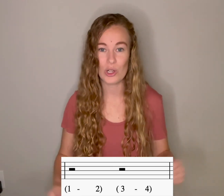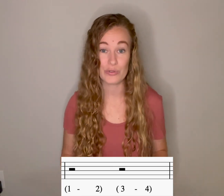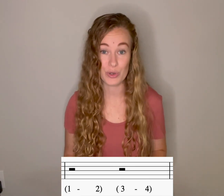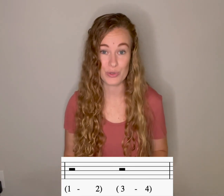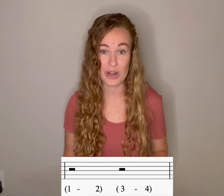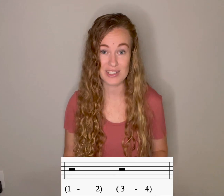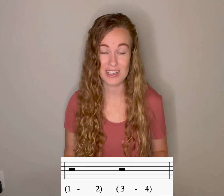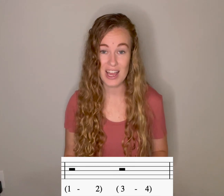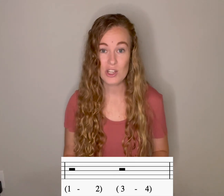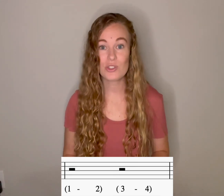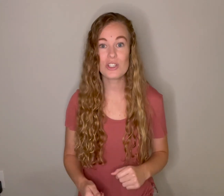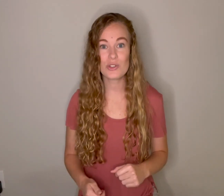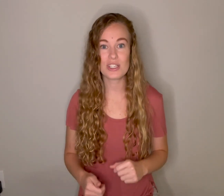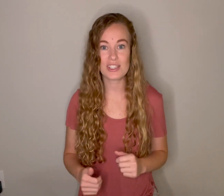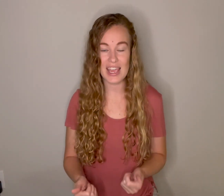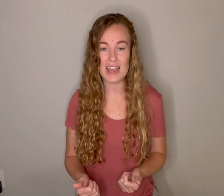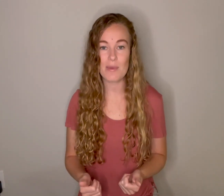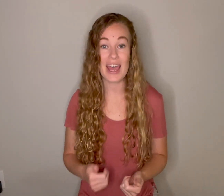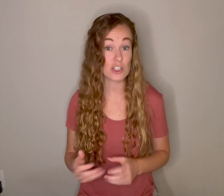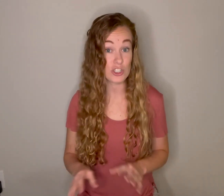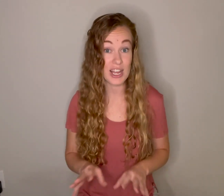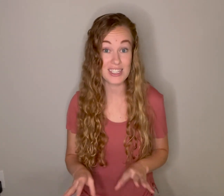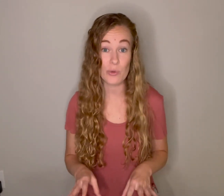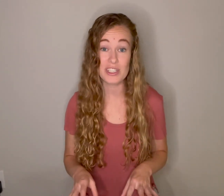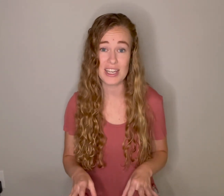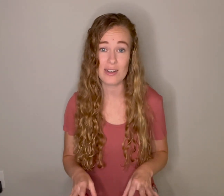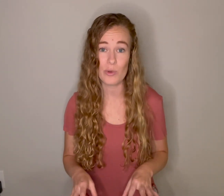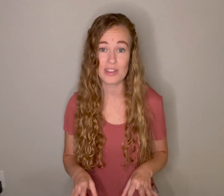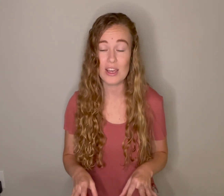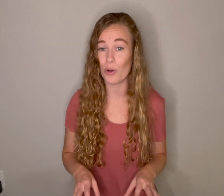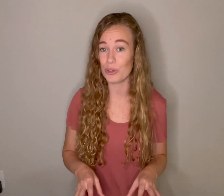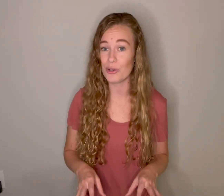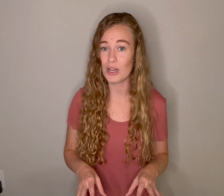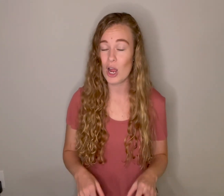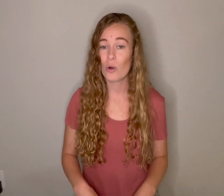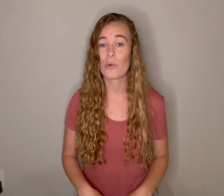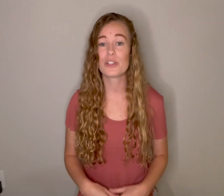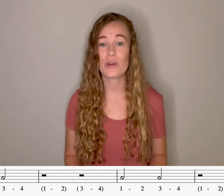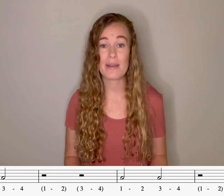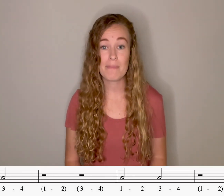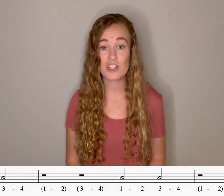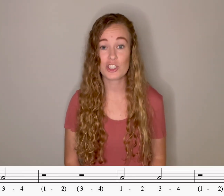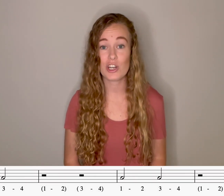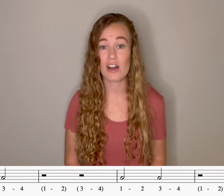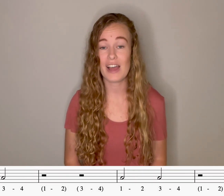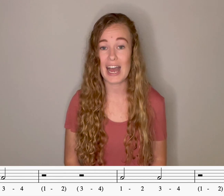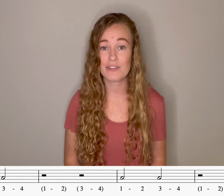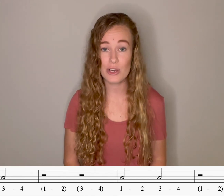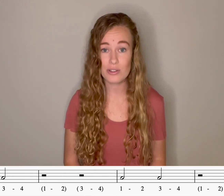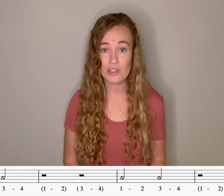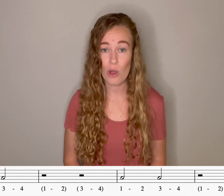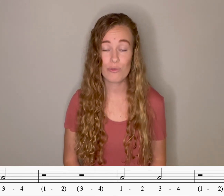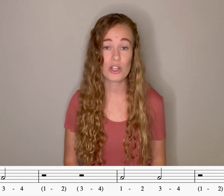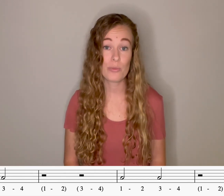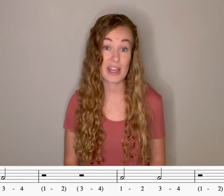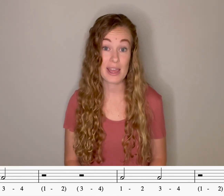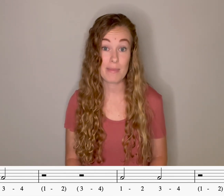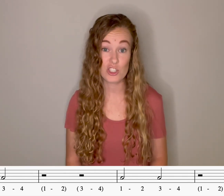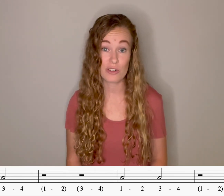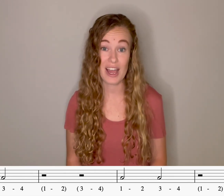of those rests. So let's do the same exercise that we did with the whole note, where we do a measure of half notes, followed by a measure of half